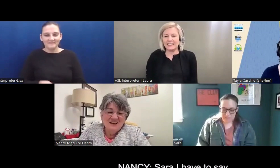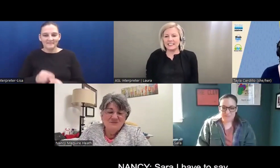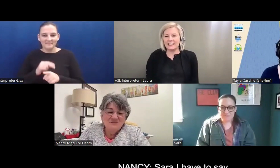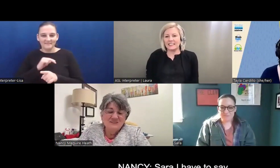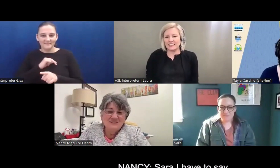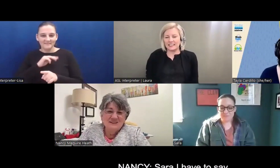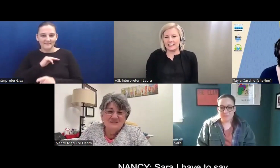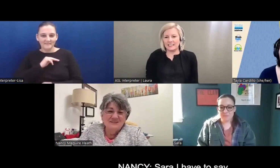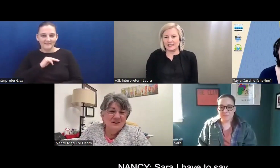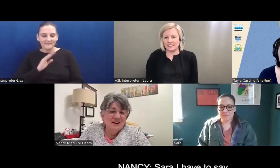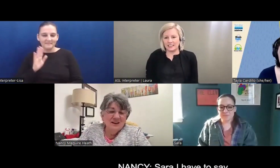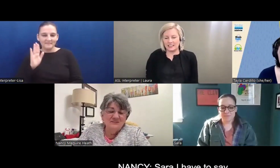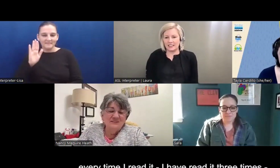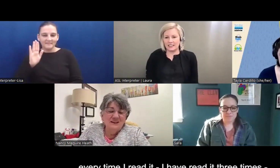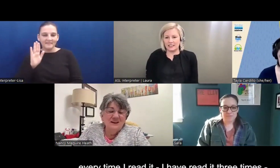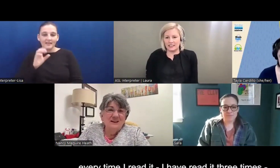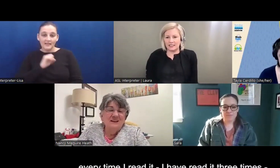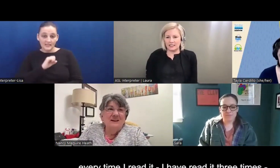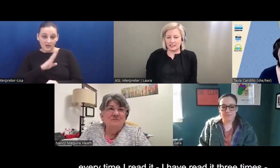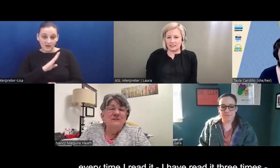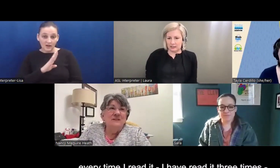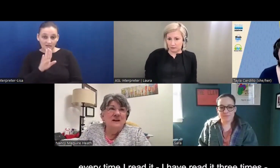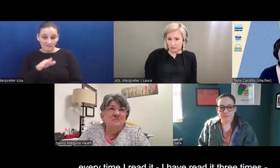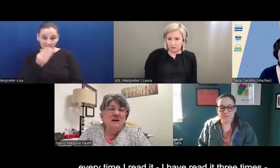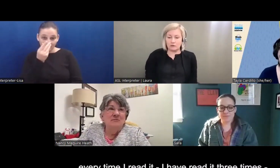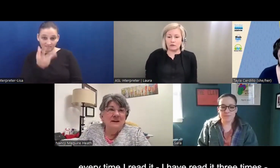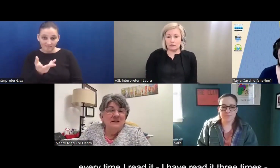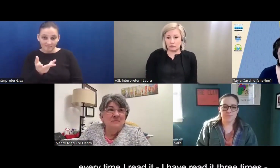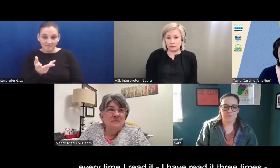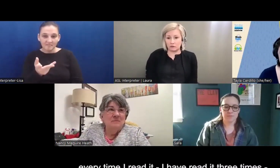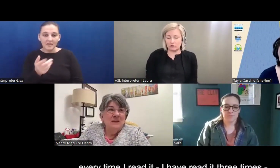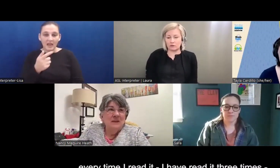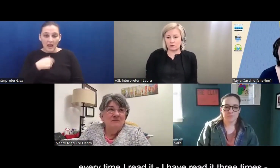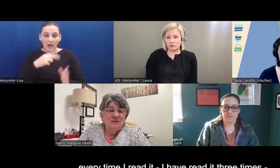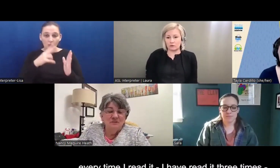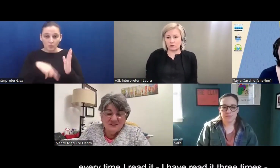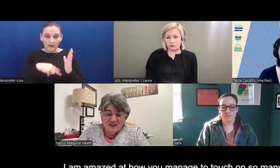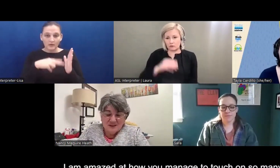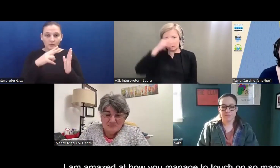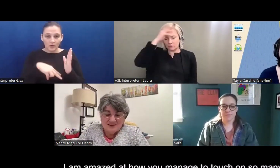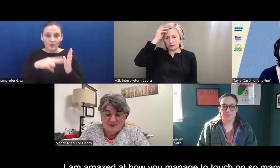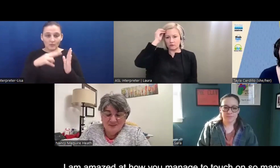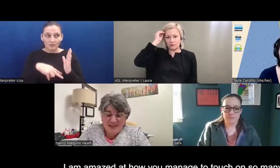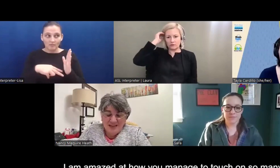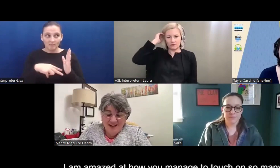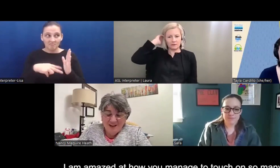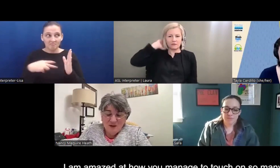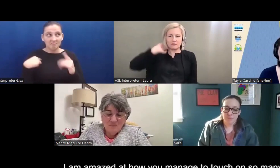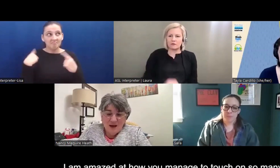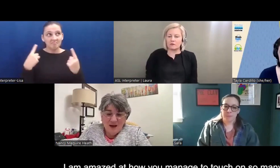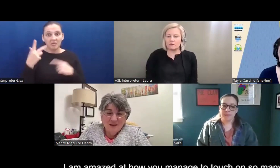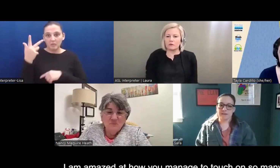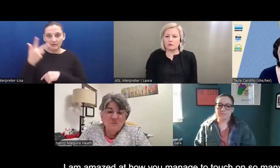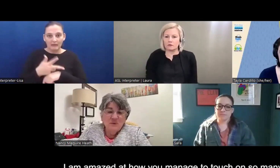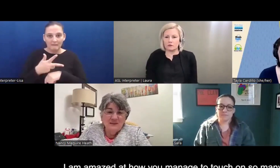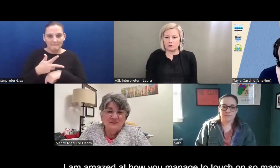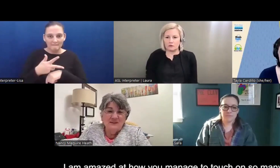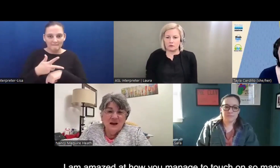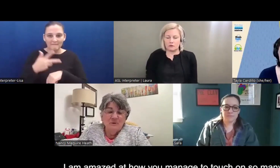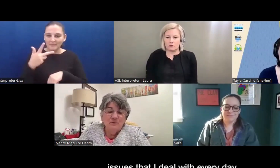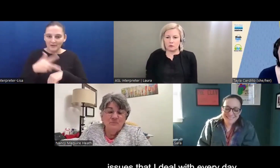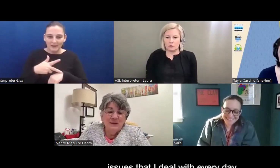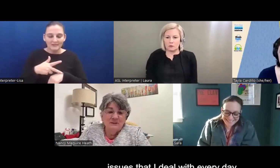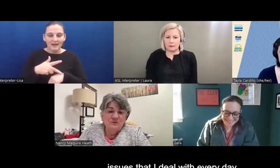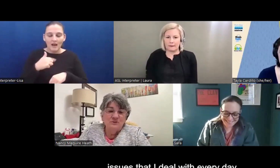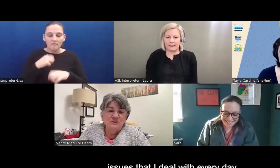I was, Sarah, have to say, every time I read it, I've read it three times now, I am amazed